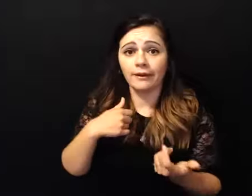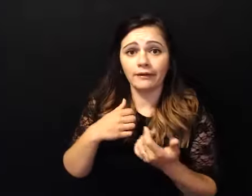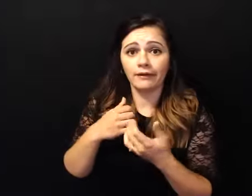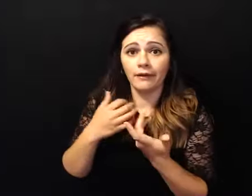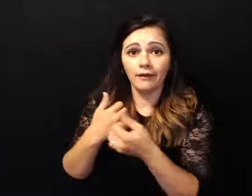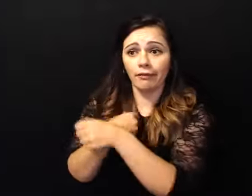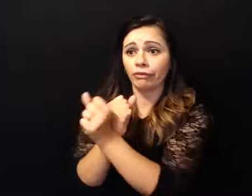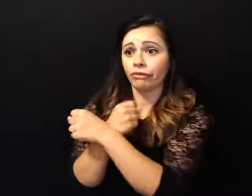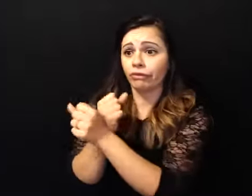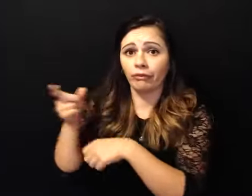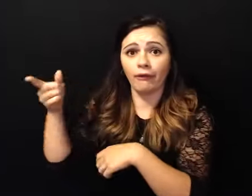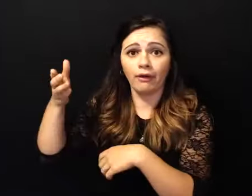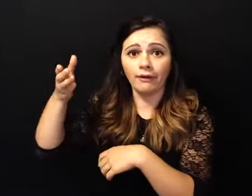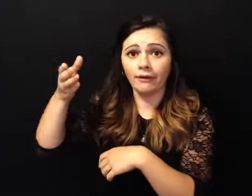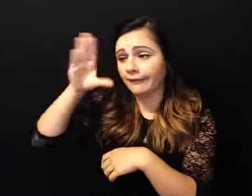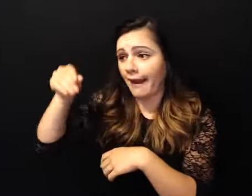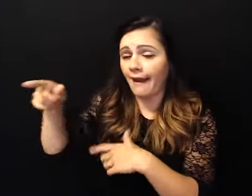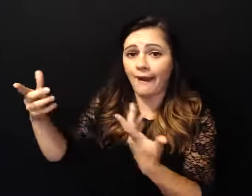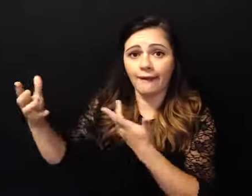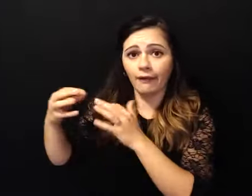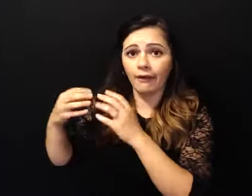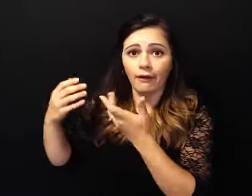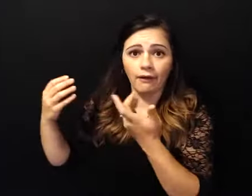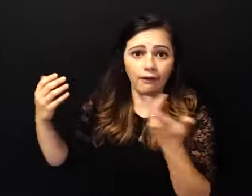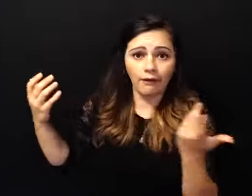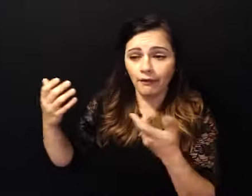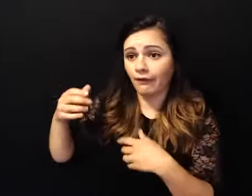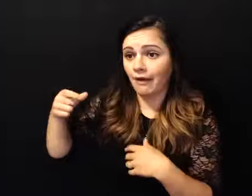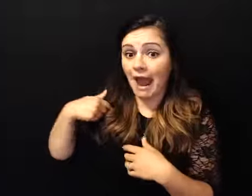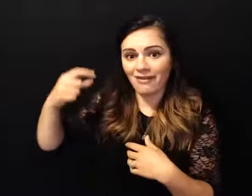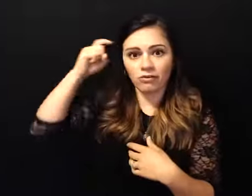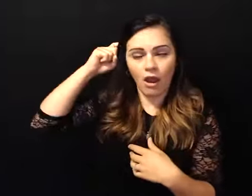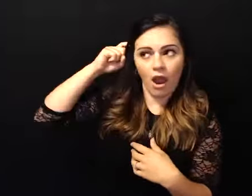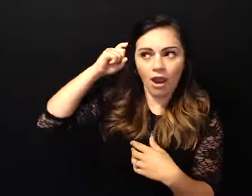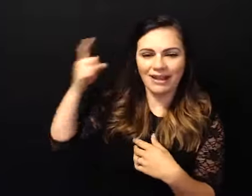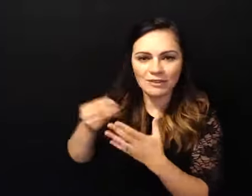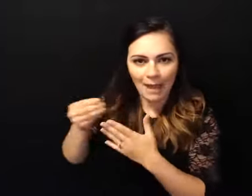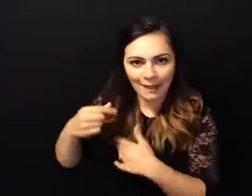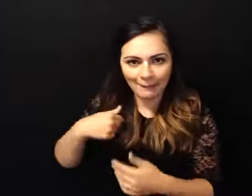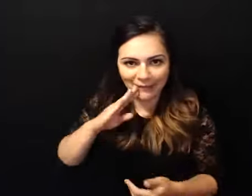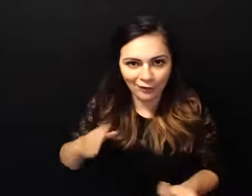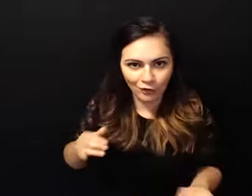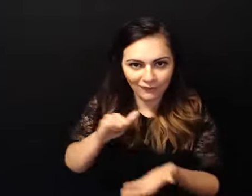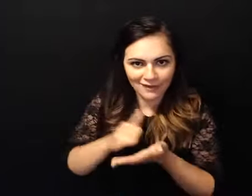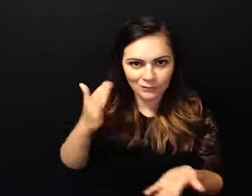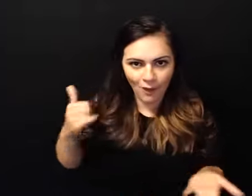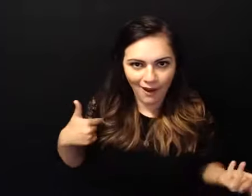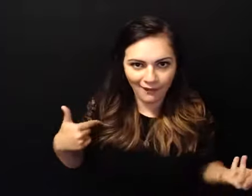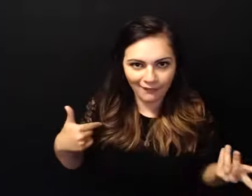beer you know uh but in my mind you know i was probably going to marry him i didn't know his name but i was probably going to marry him and uh